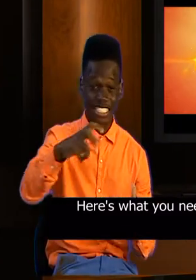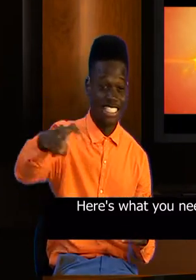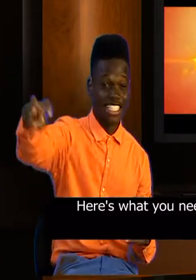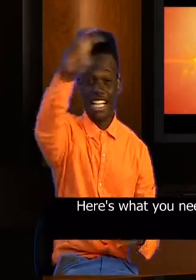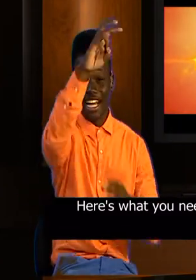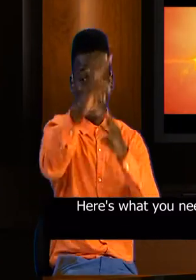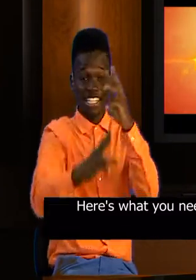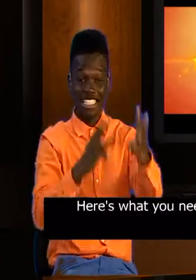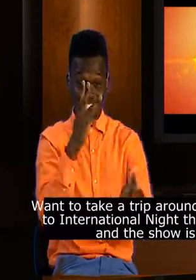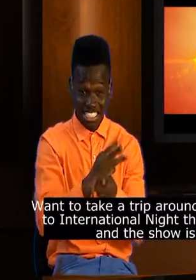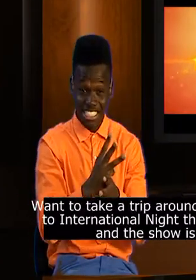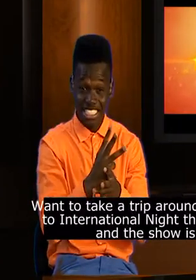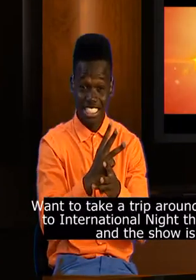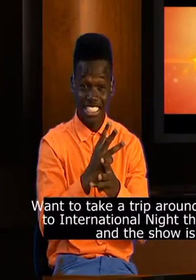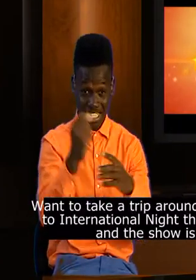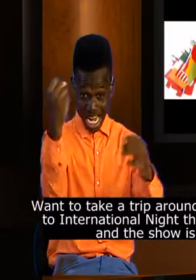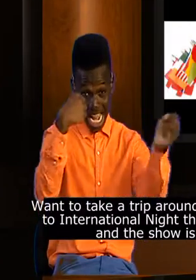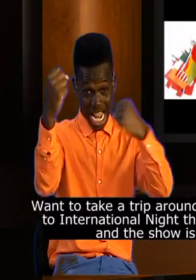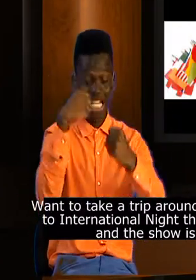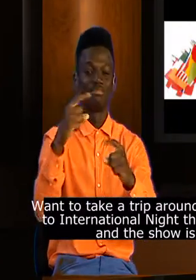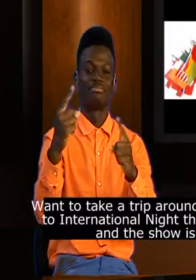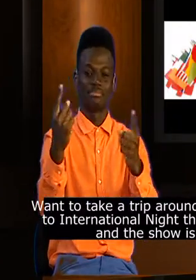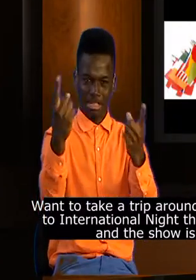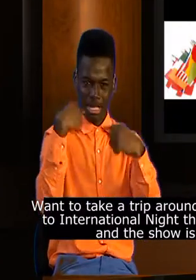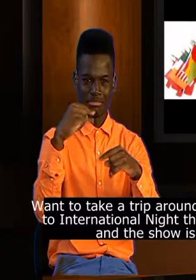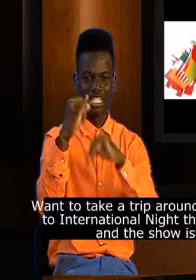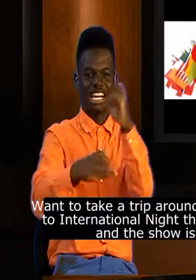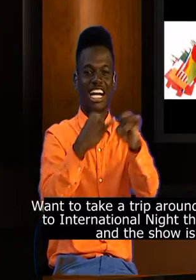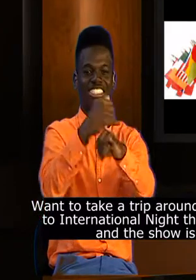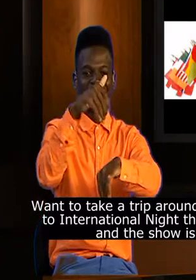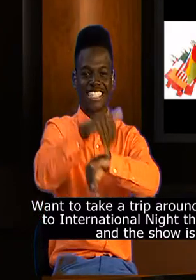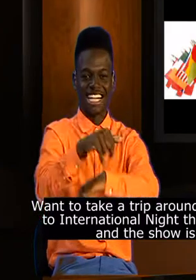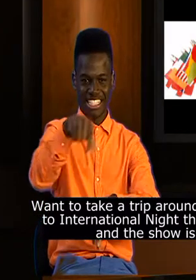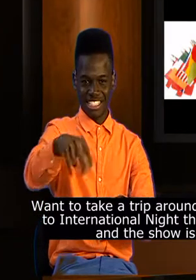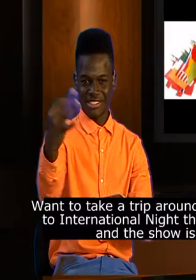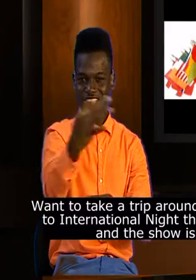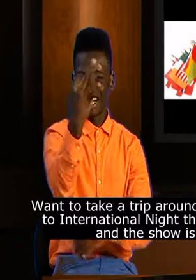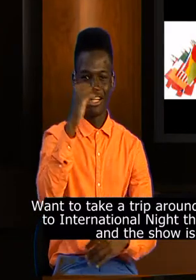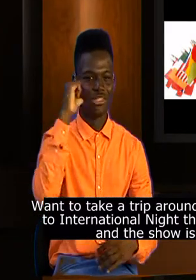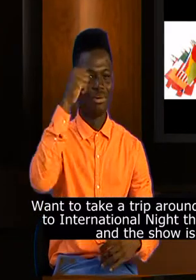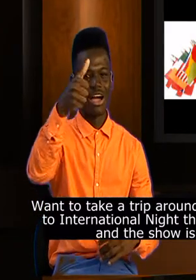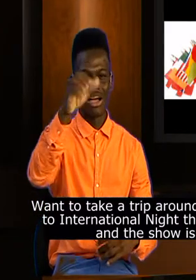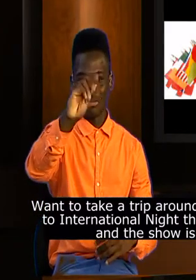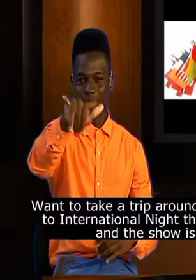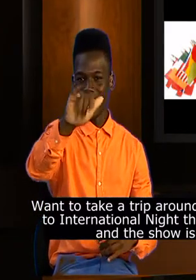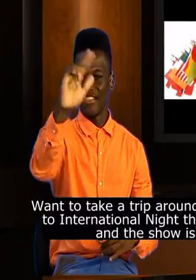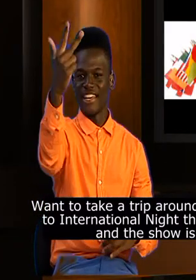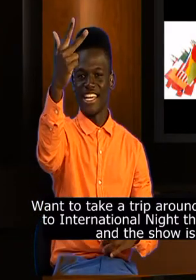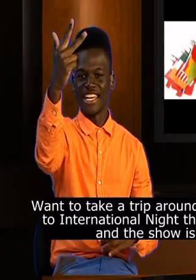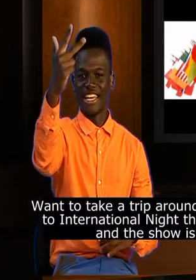Would you like to take a trip around the world? If so, come to International Night this Friday, May 3rd.